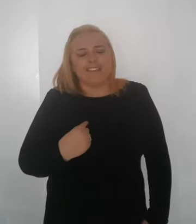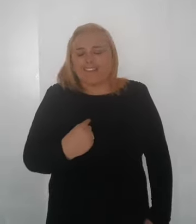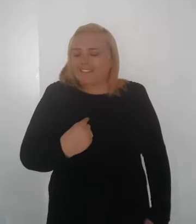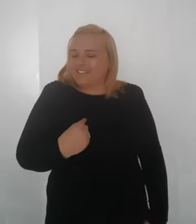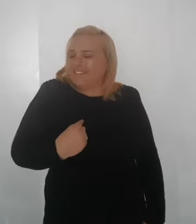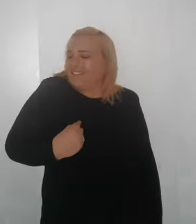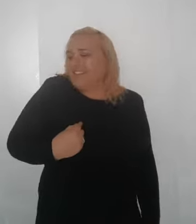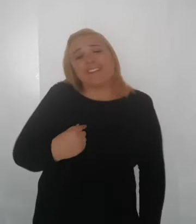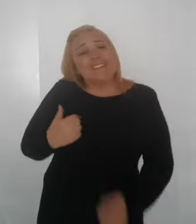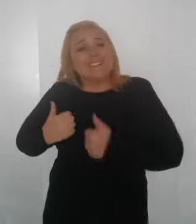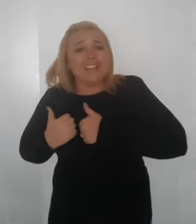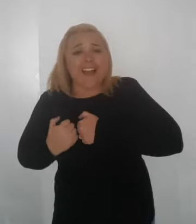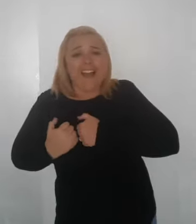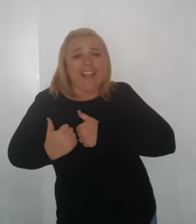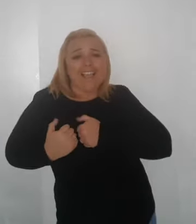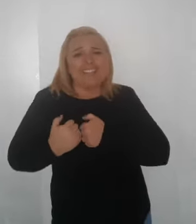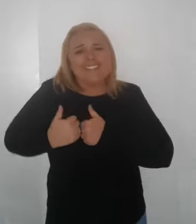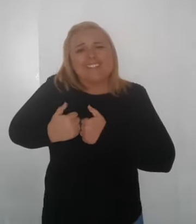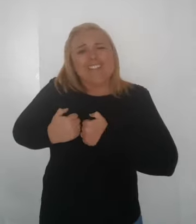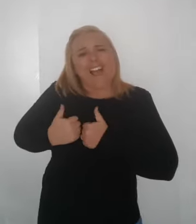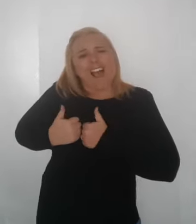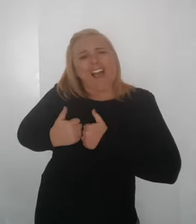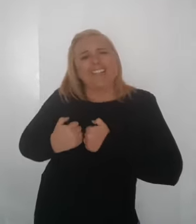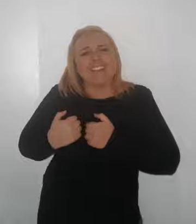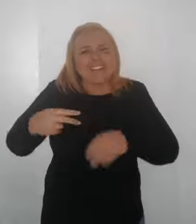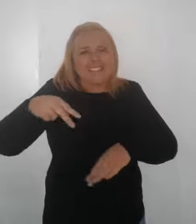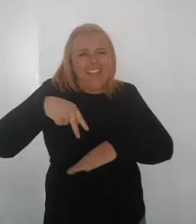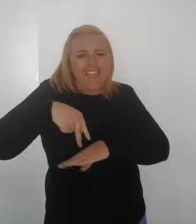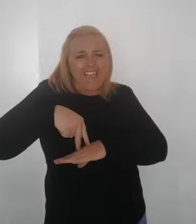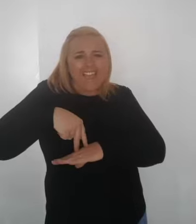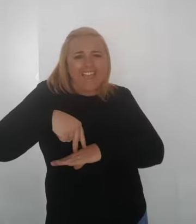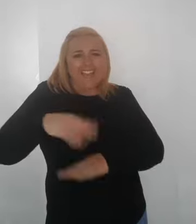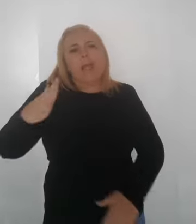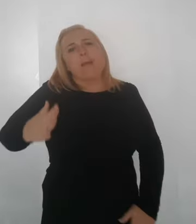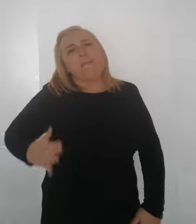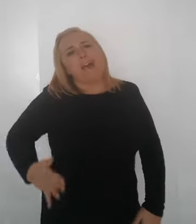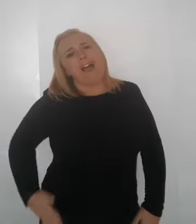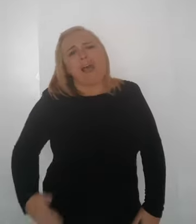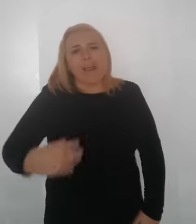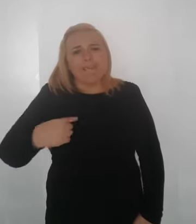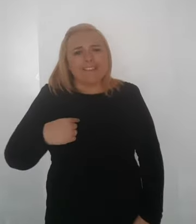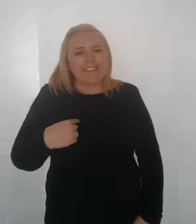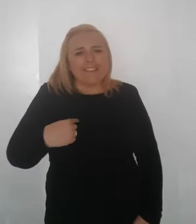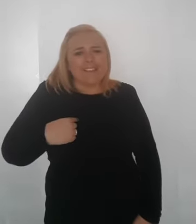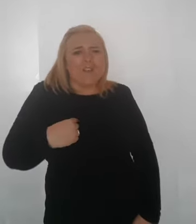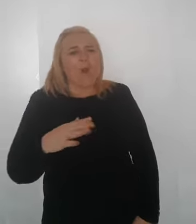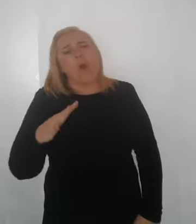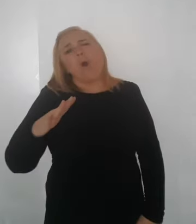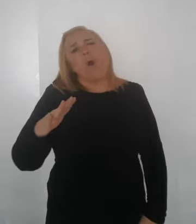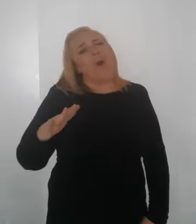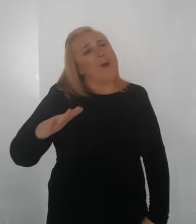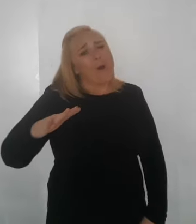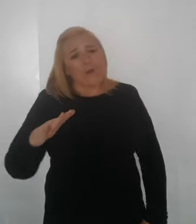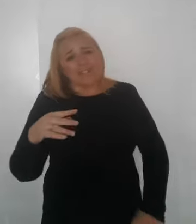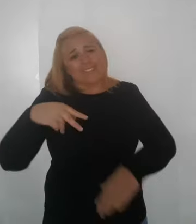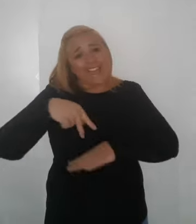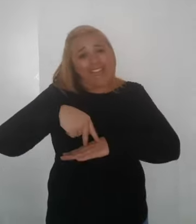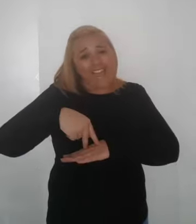And darling, darling, stand by me, oh stand